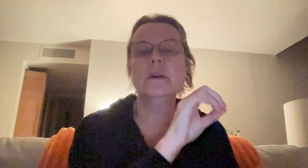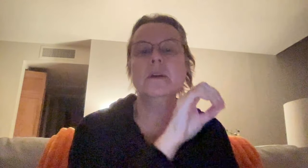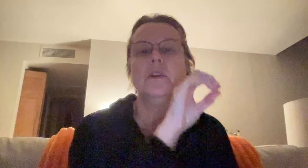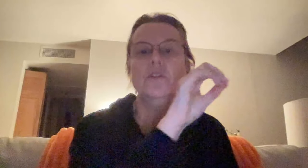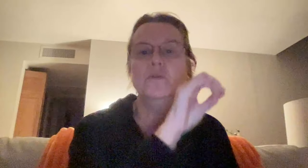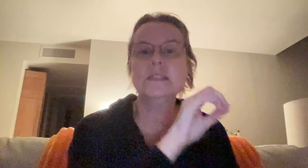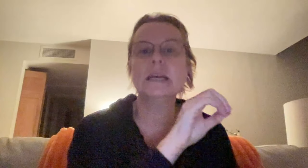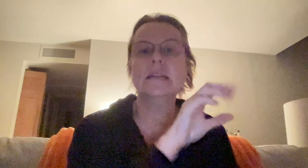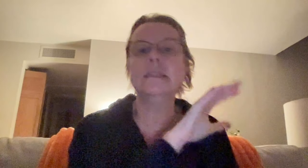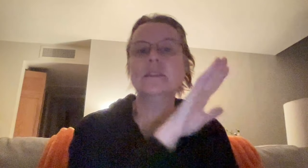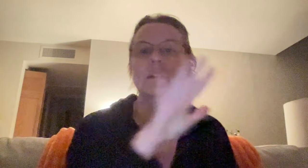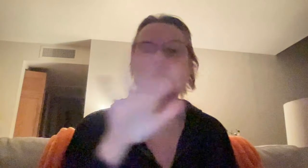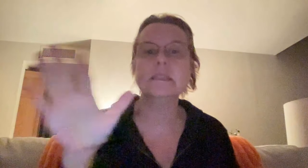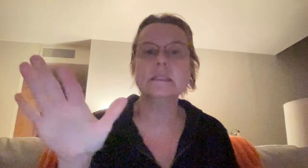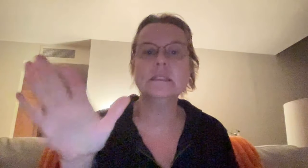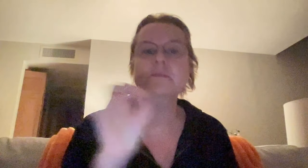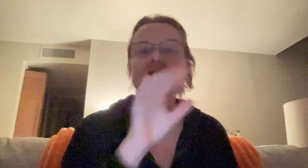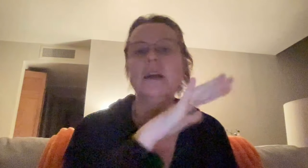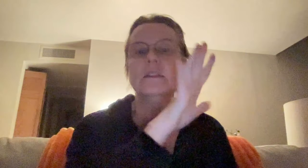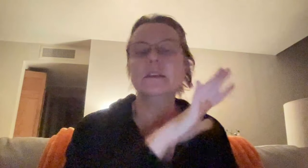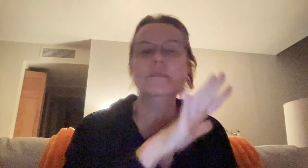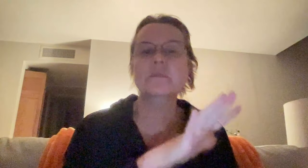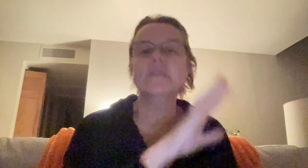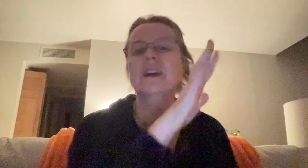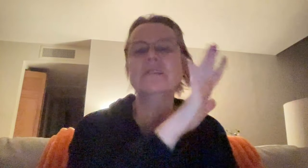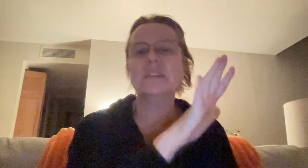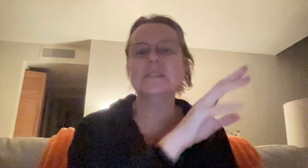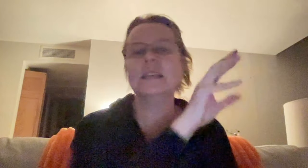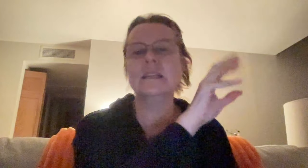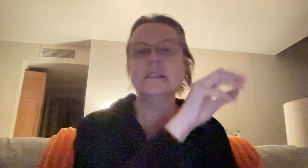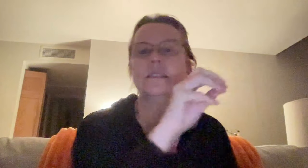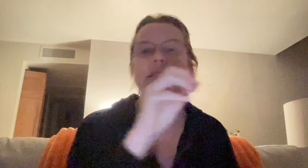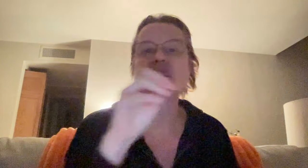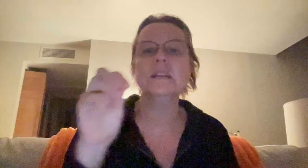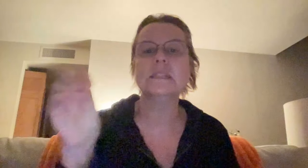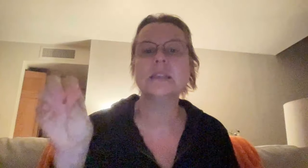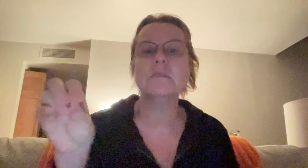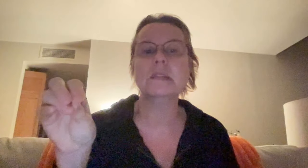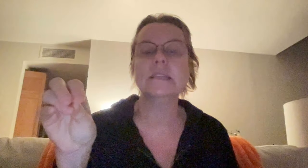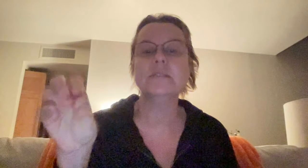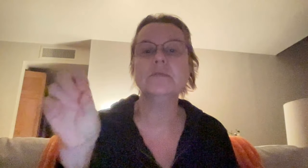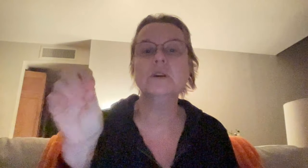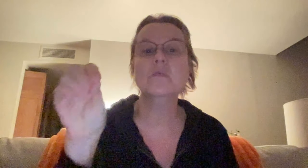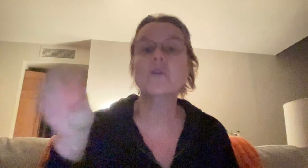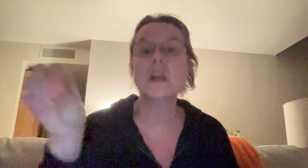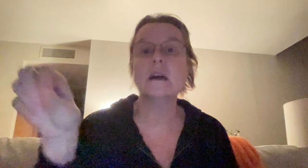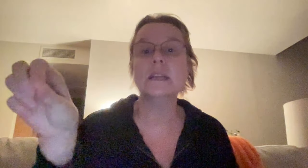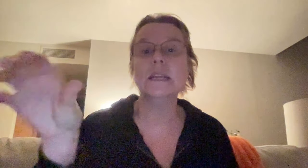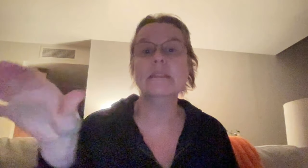you decided these are the lessons you and your higher self or whatever your higher self decided this is, these are the lessons I would like to work on in